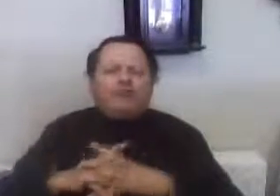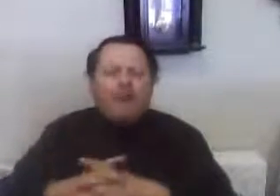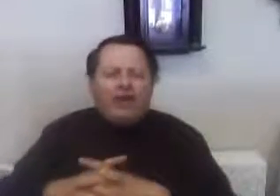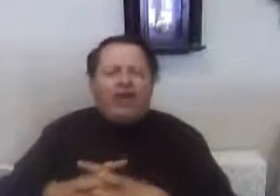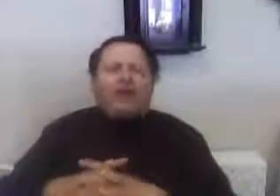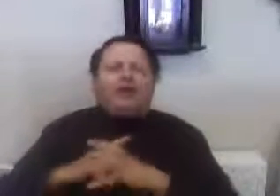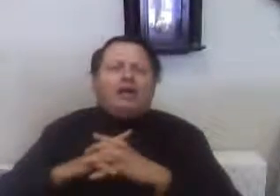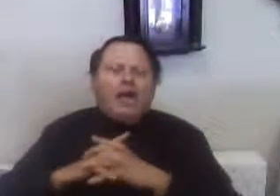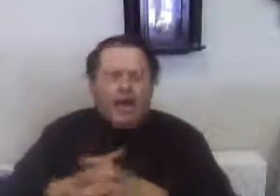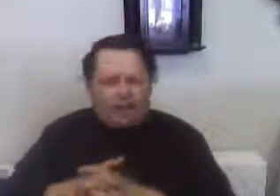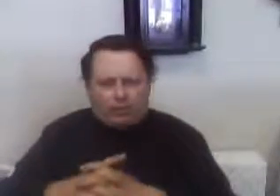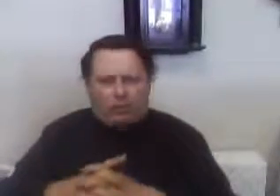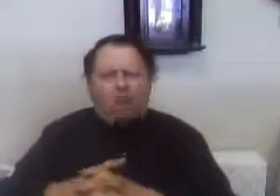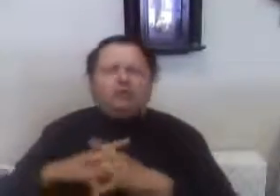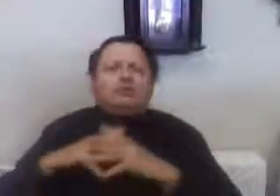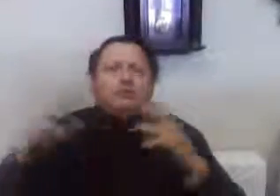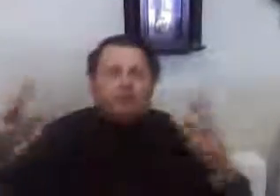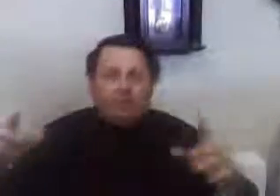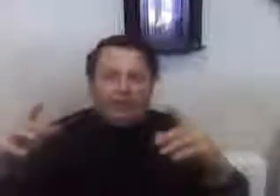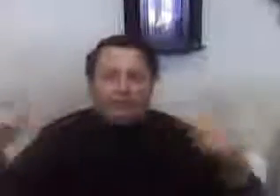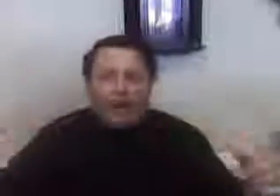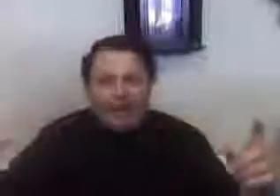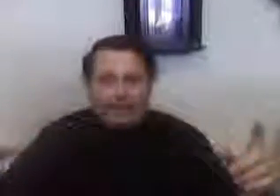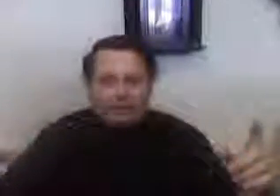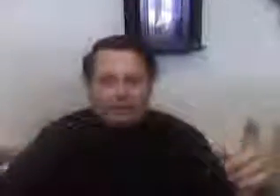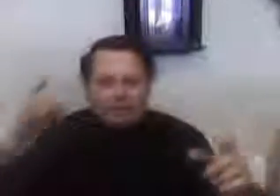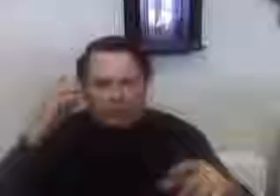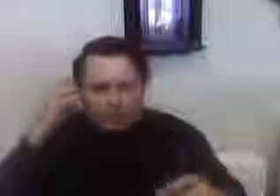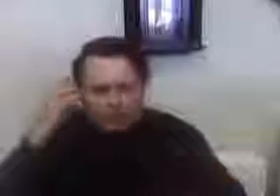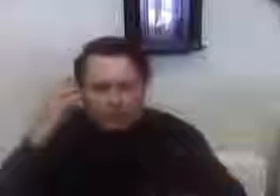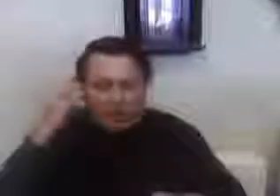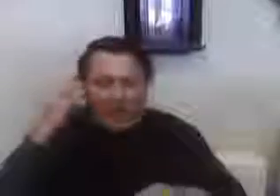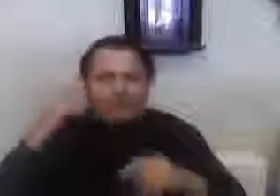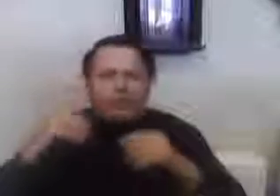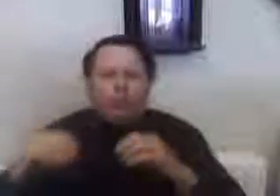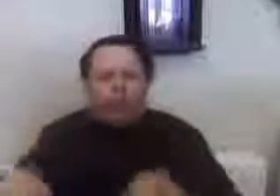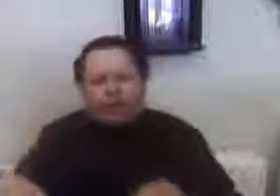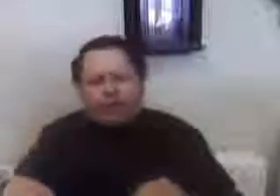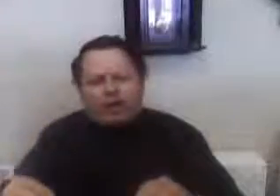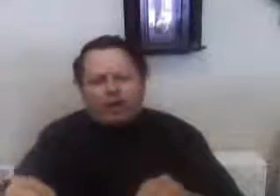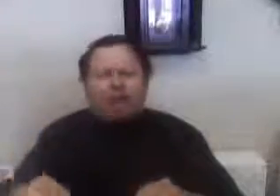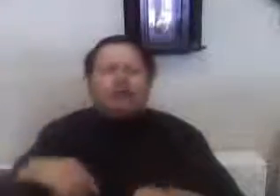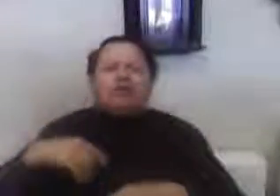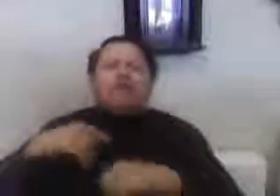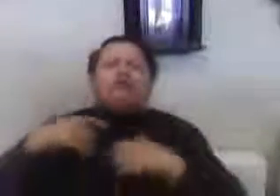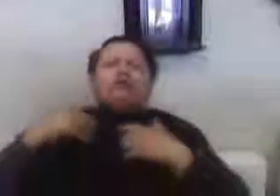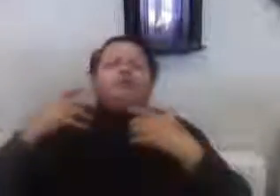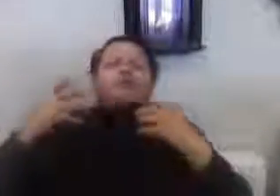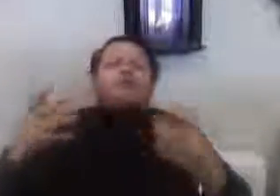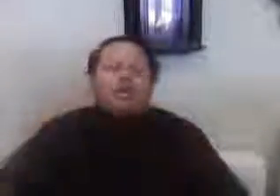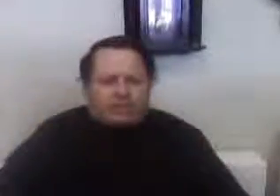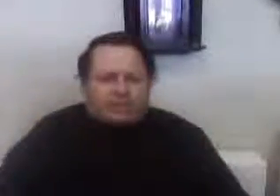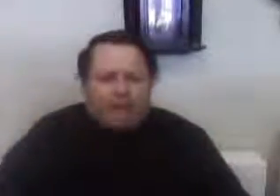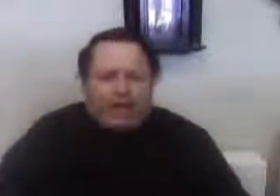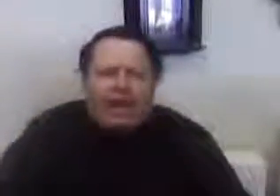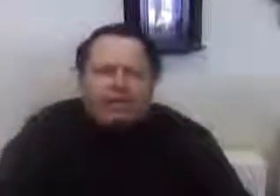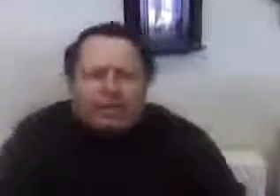fair, equitable living wage, which allows the worker to participate and